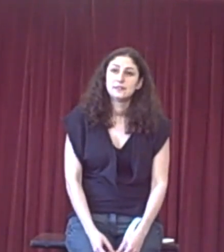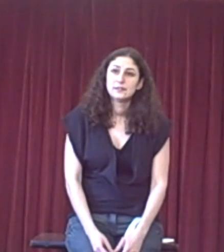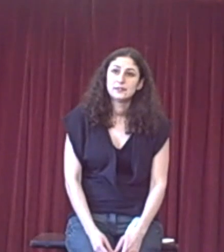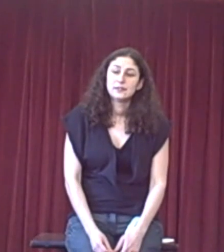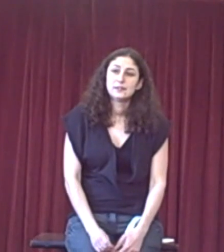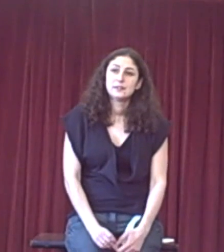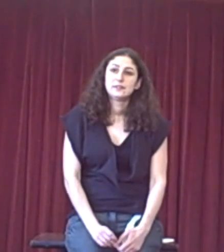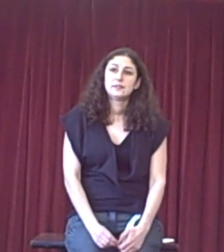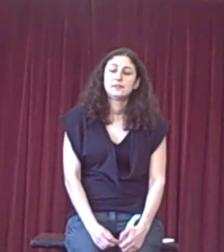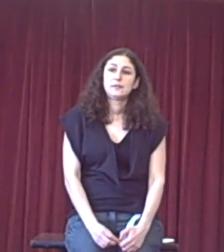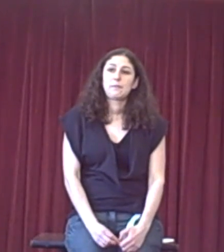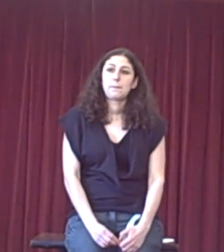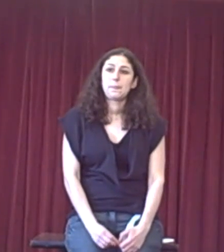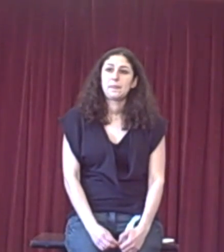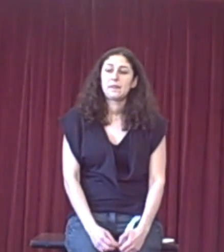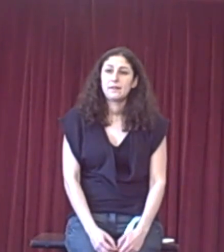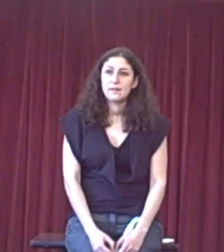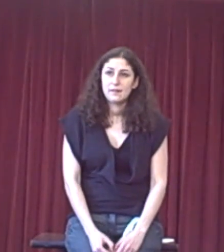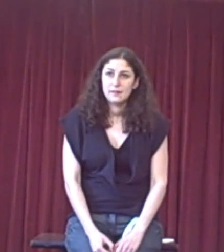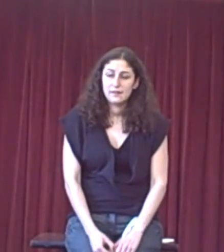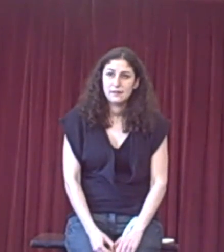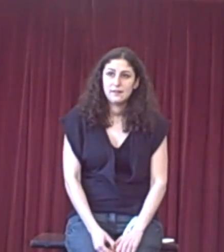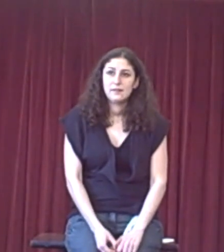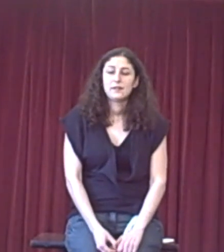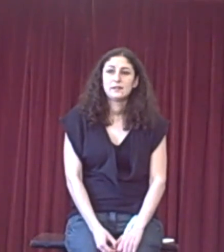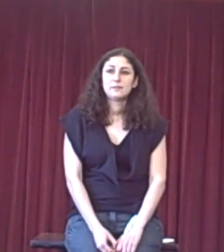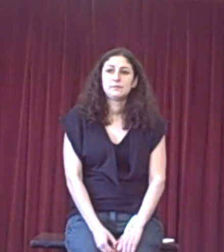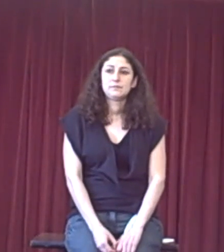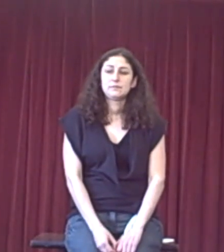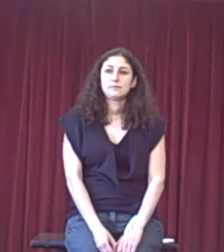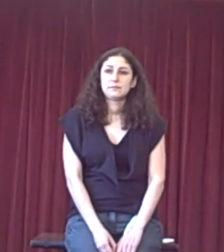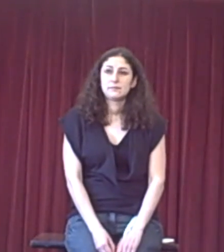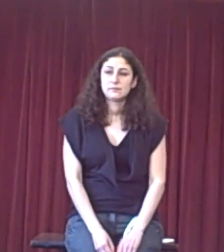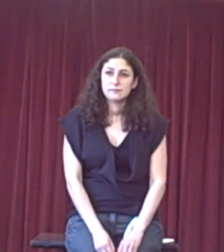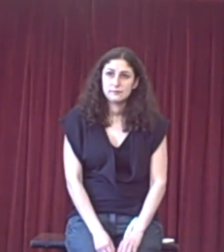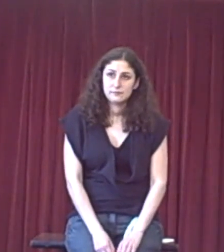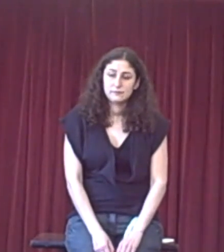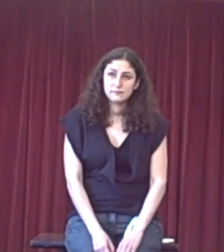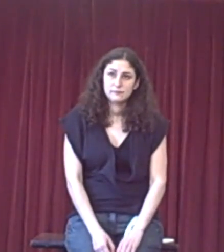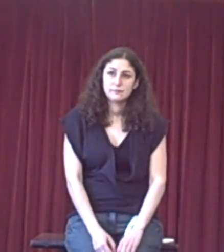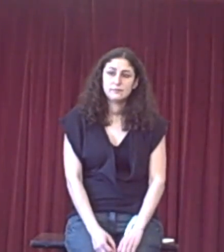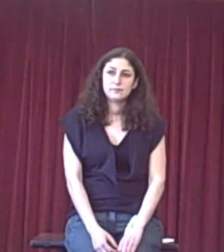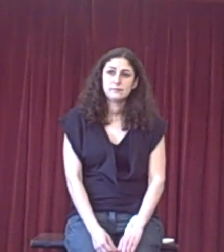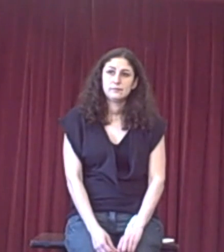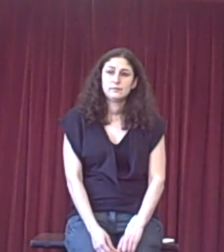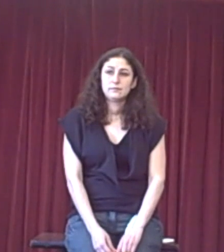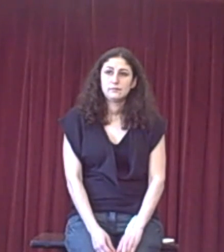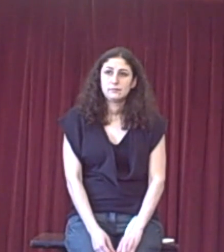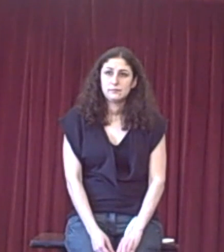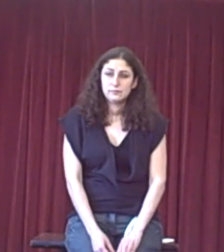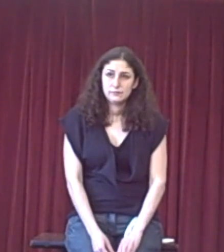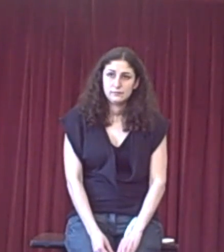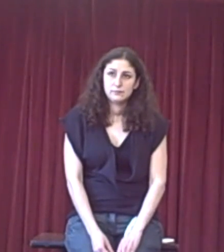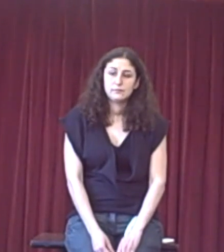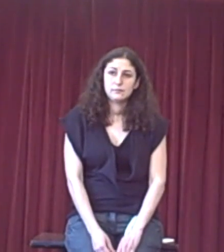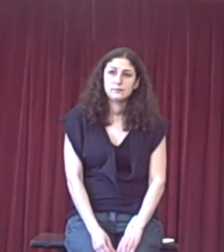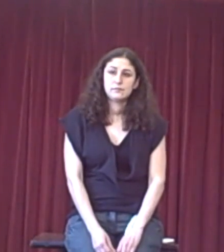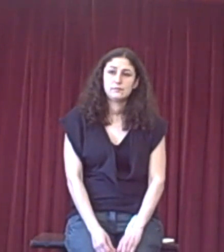to apply them to? Because I've often got accused, like critiqued about the fact that I attacked their premise, but I didn't then